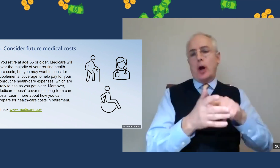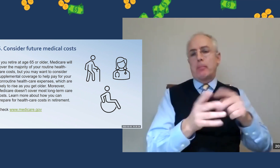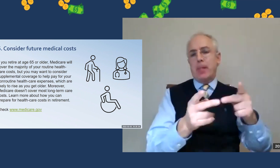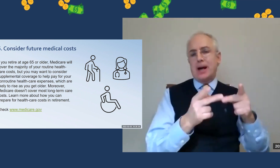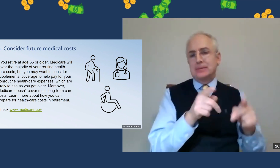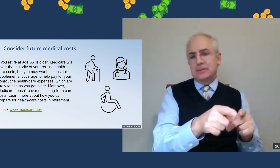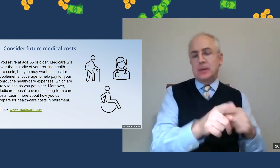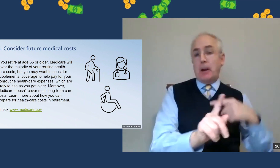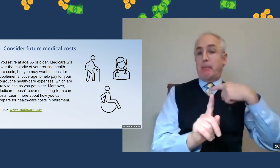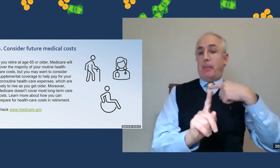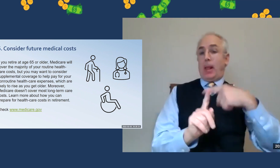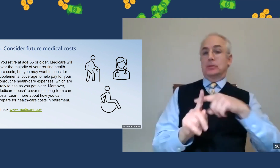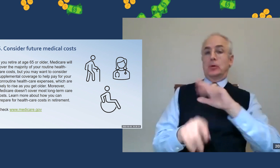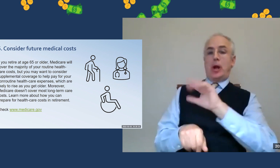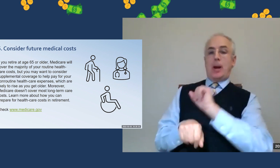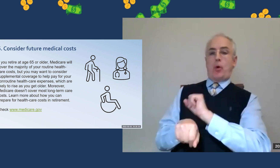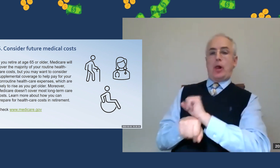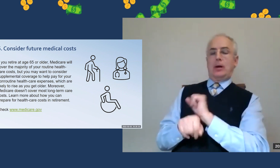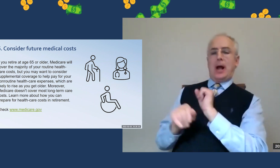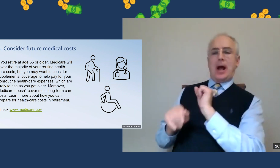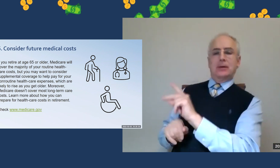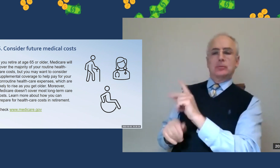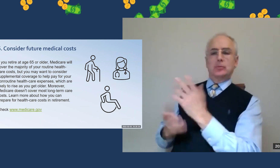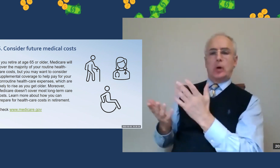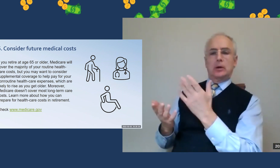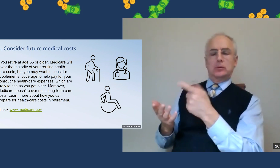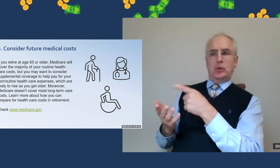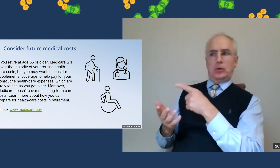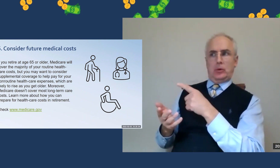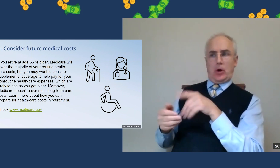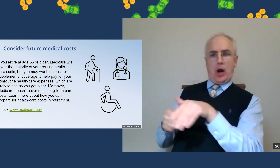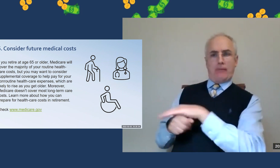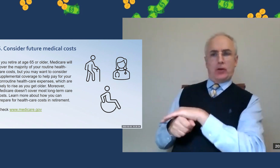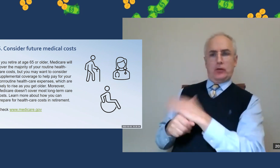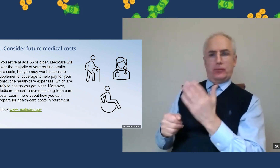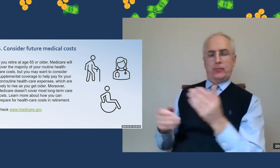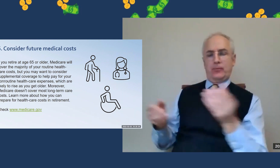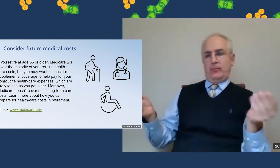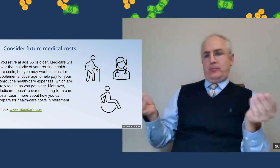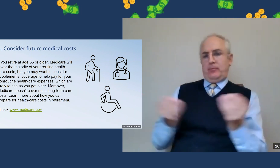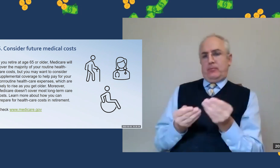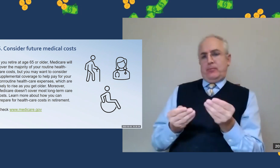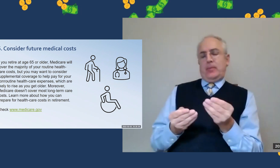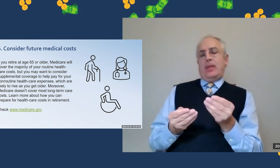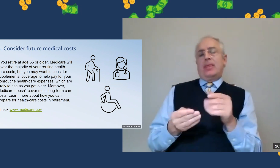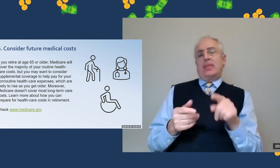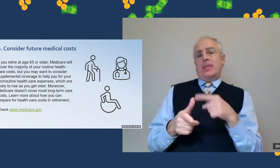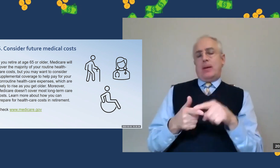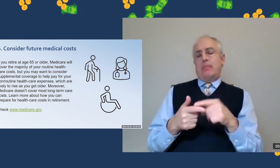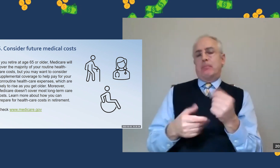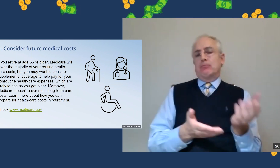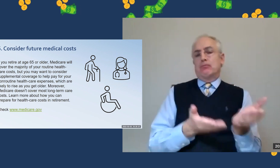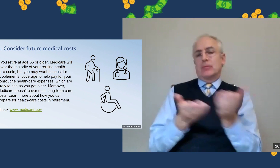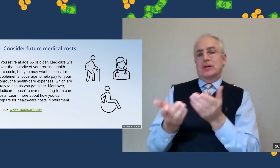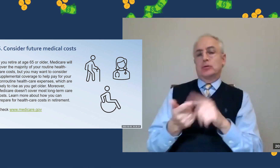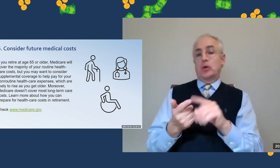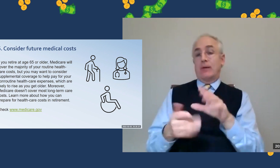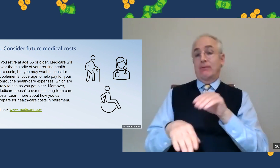Part D, and the like. So that's a good starting point. You can also ask your employer about coverage and bring those